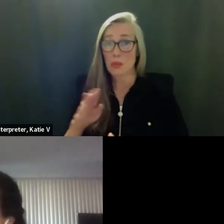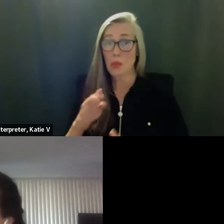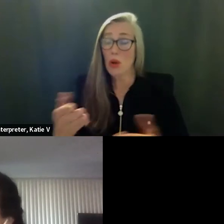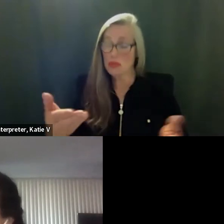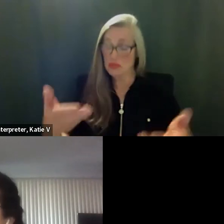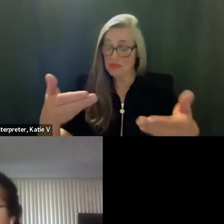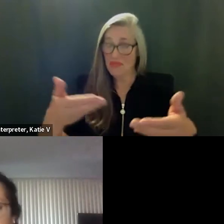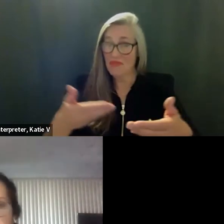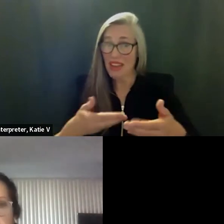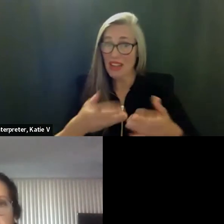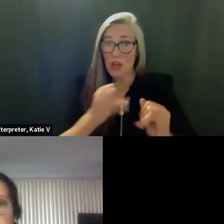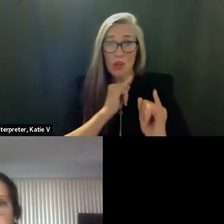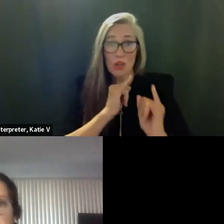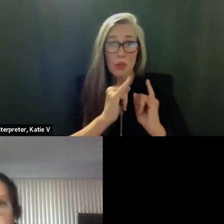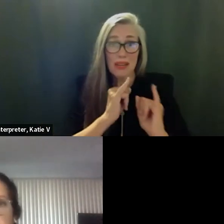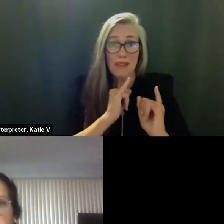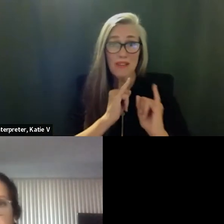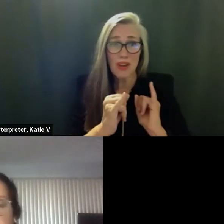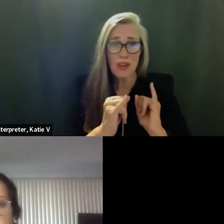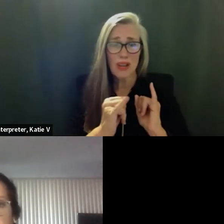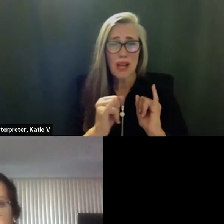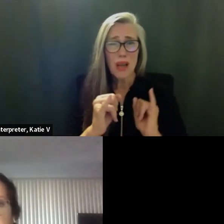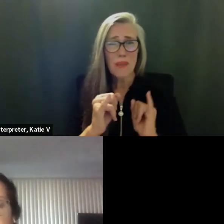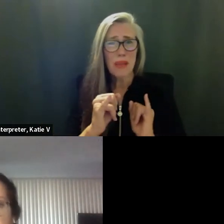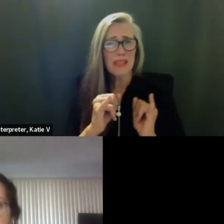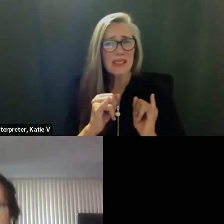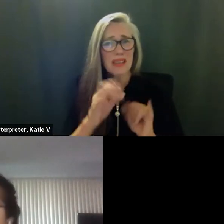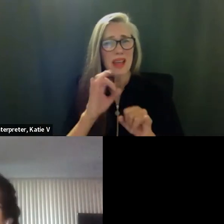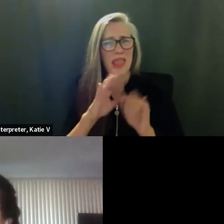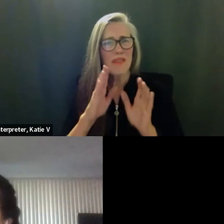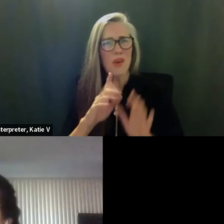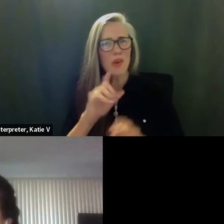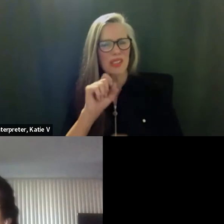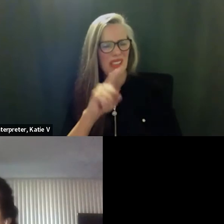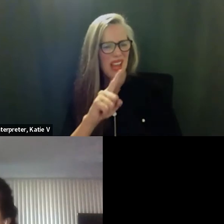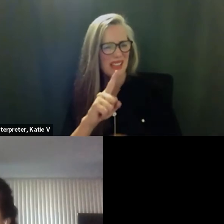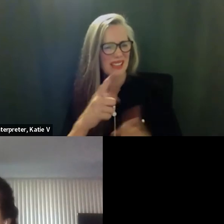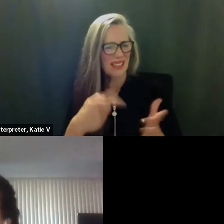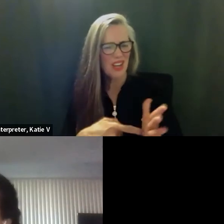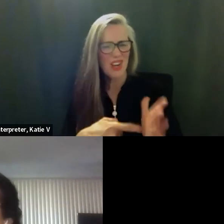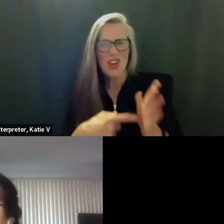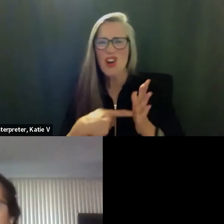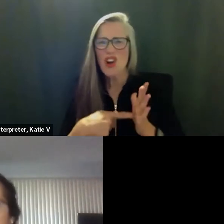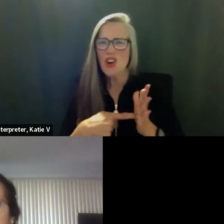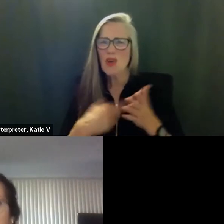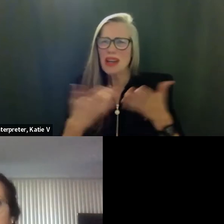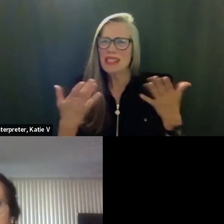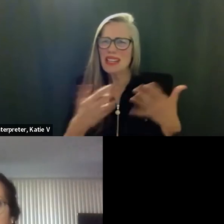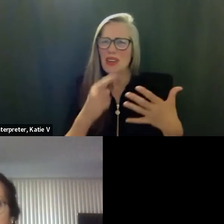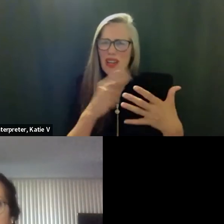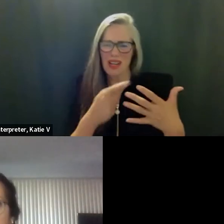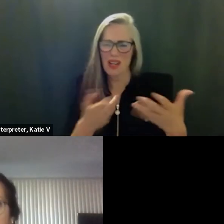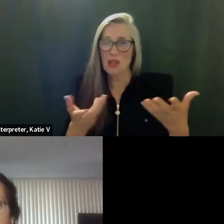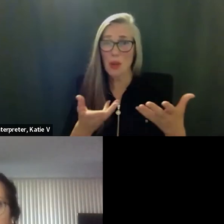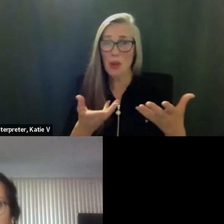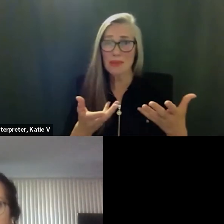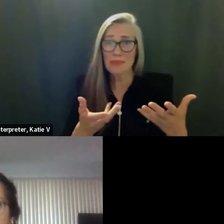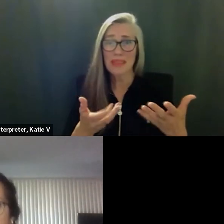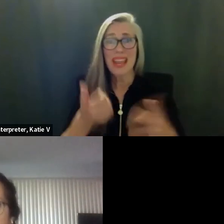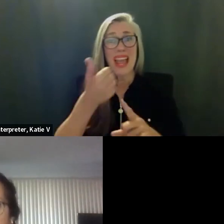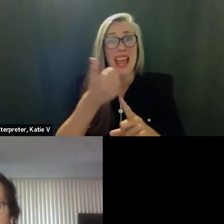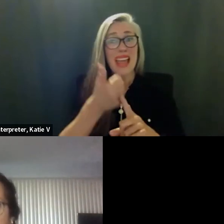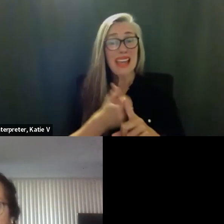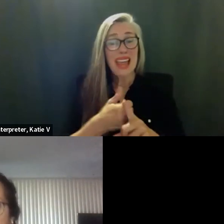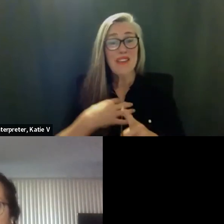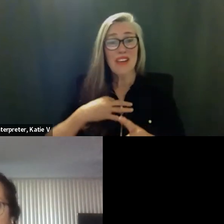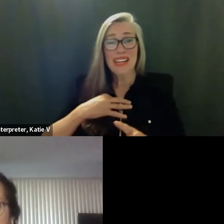by the register of voters what is the criteria and that we interview every candidate that applies i